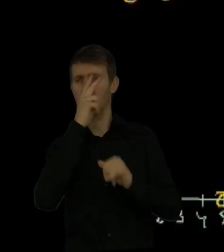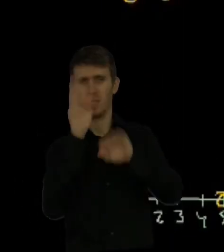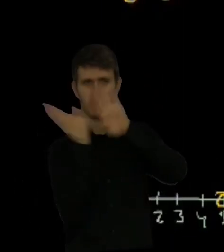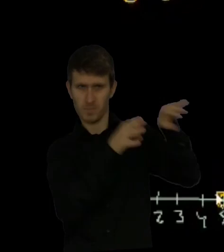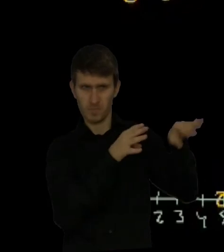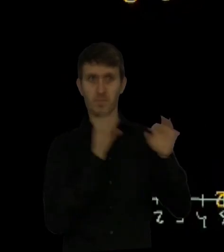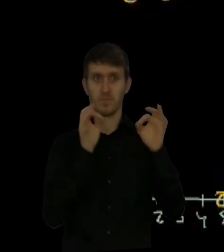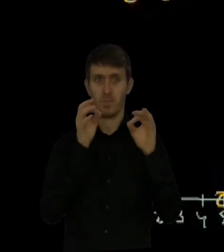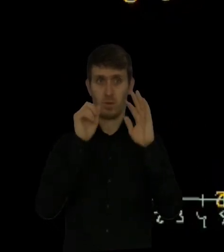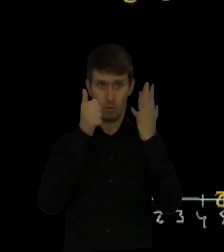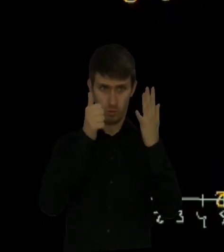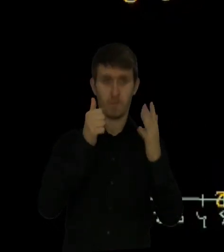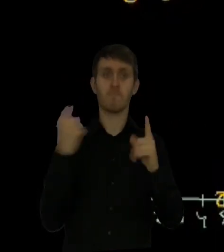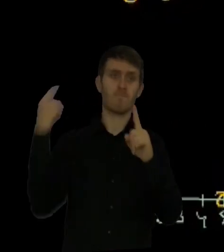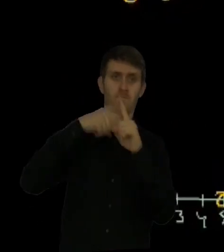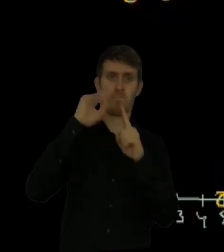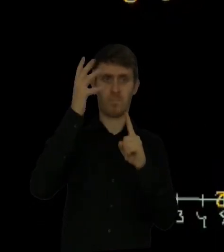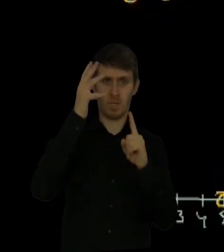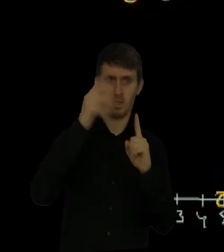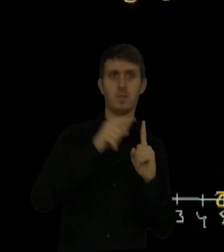Ignore the yellow for now. And add 5 to it.